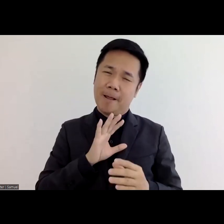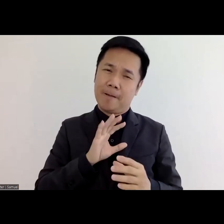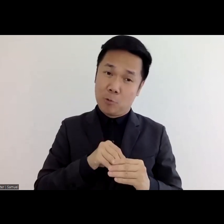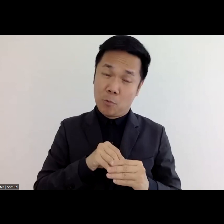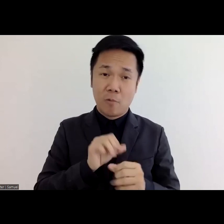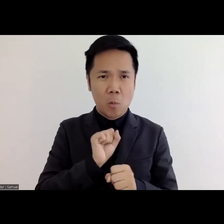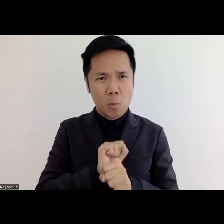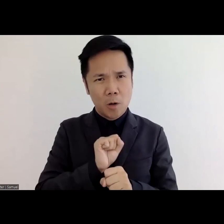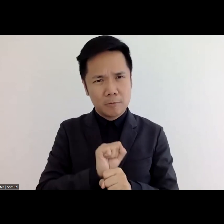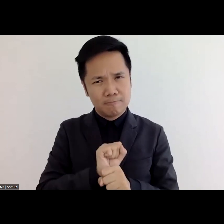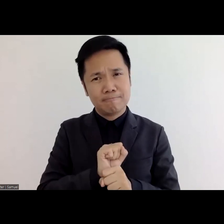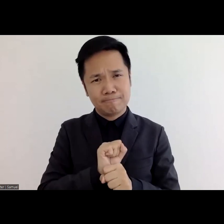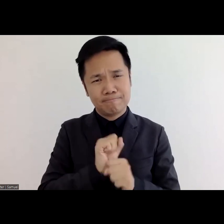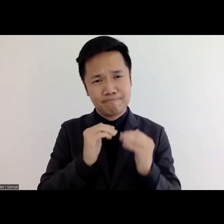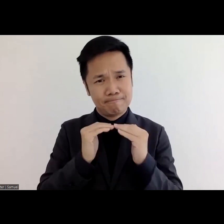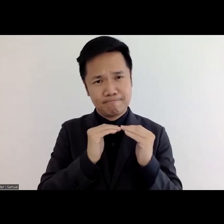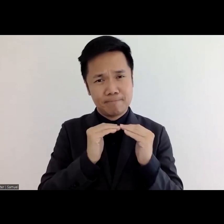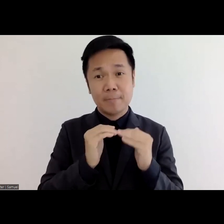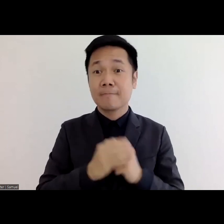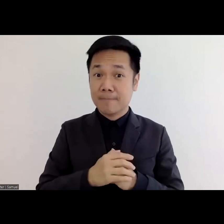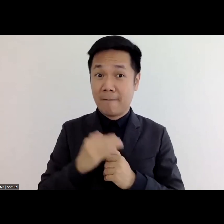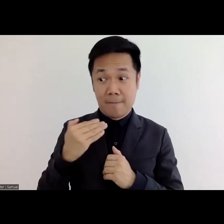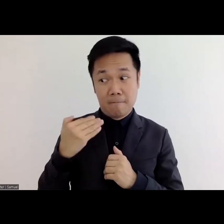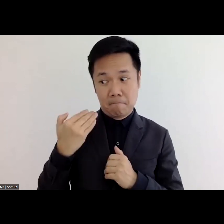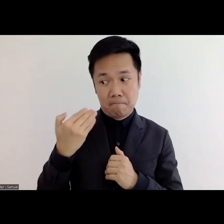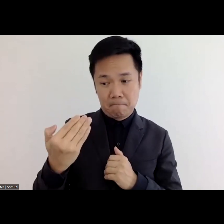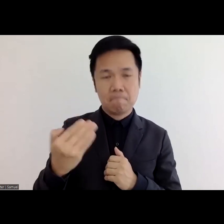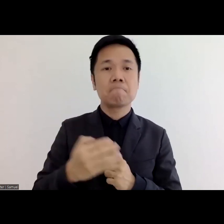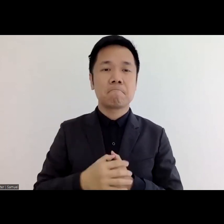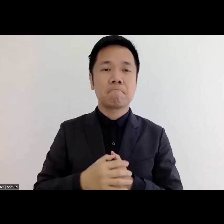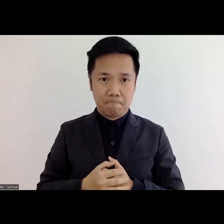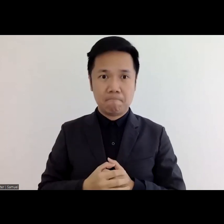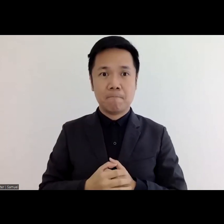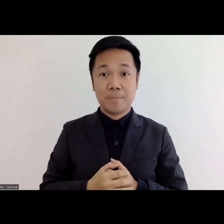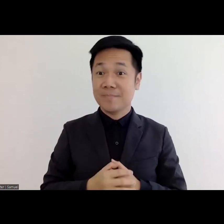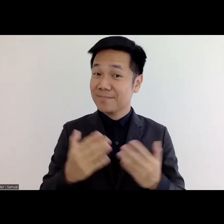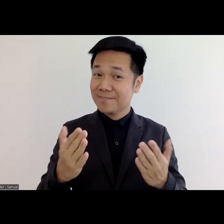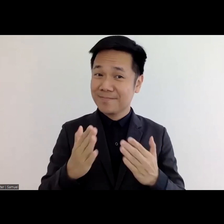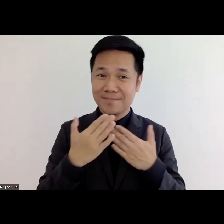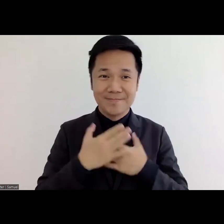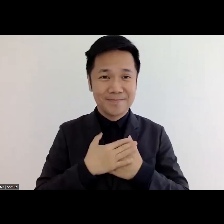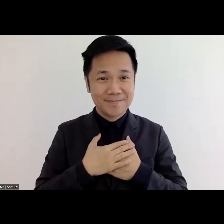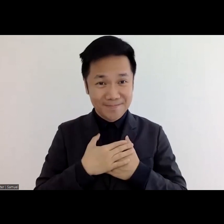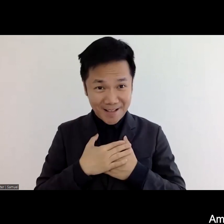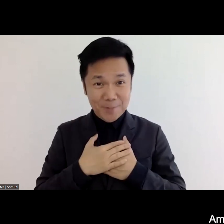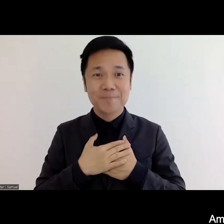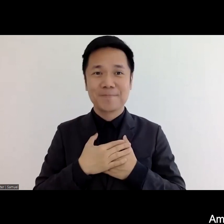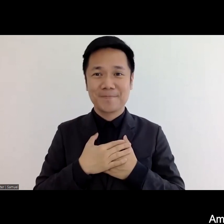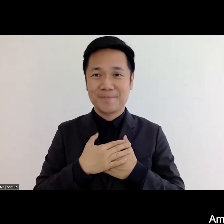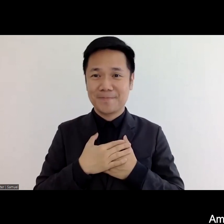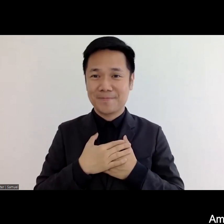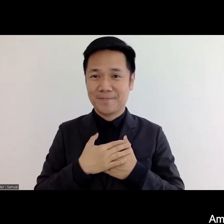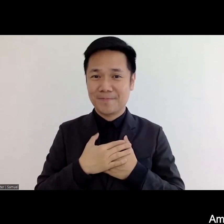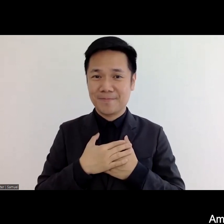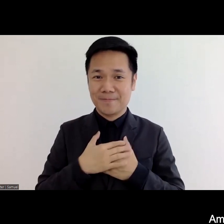rights uh very soon uh uh thank you once again from my side um about